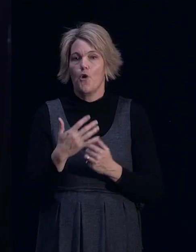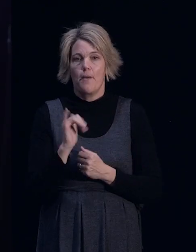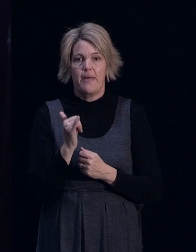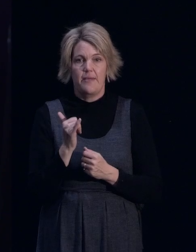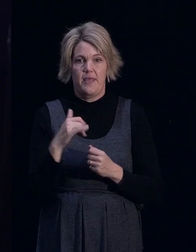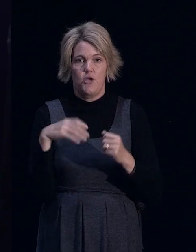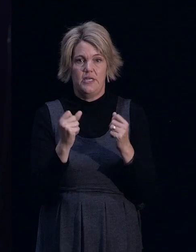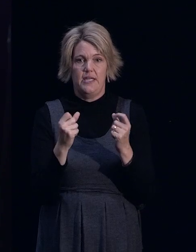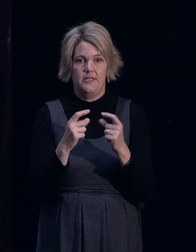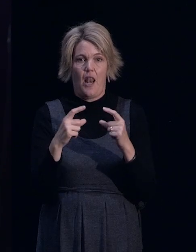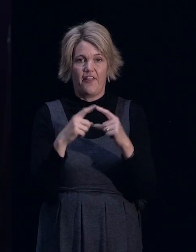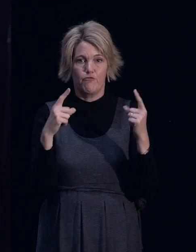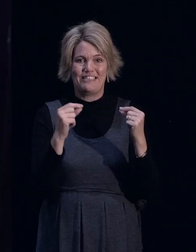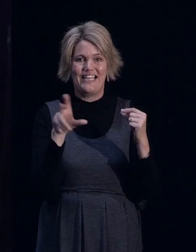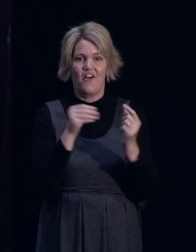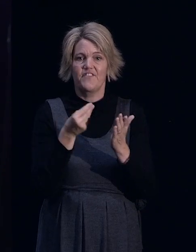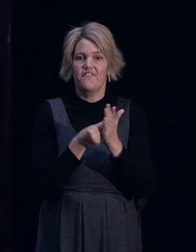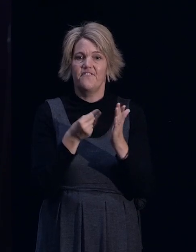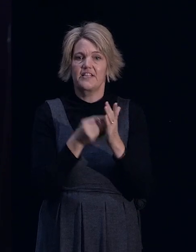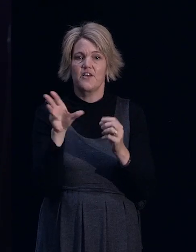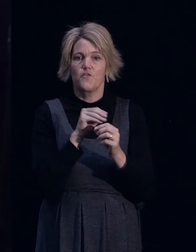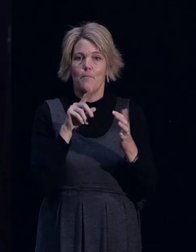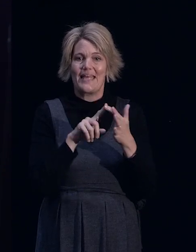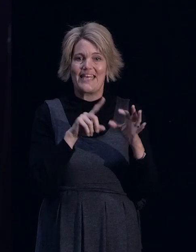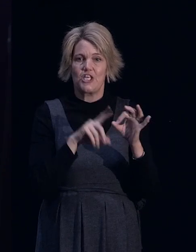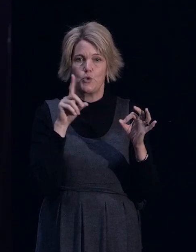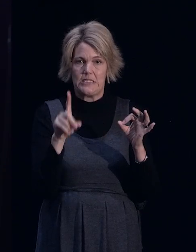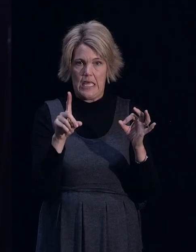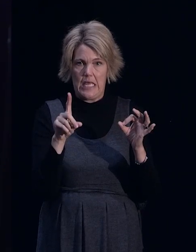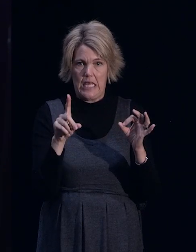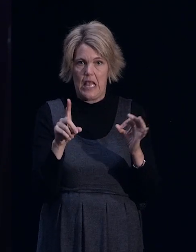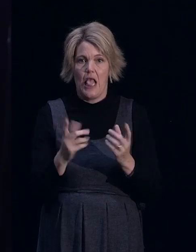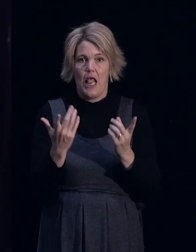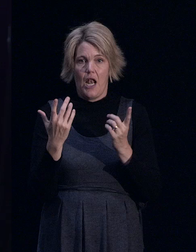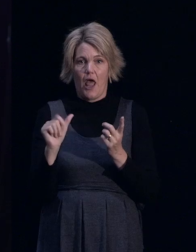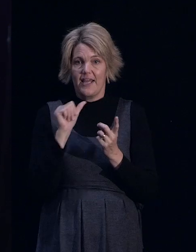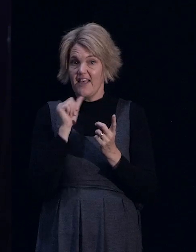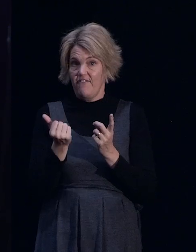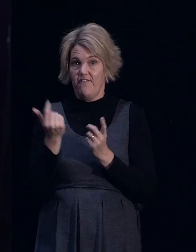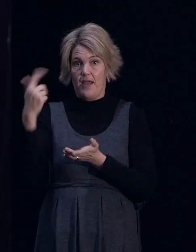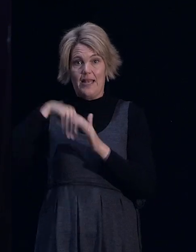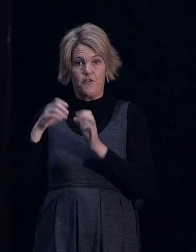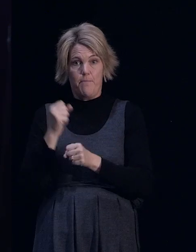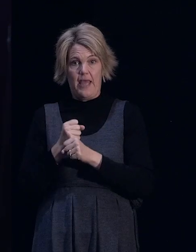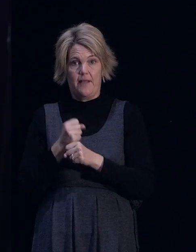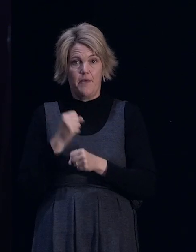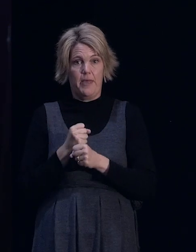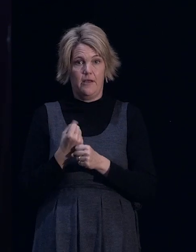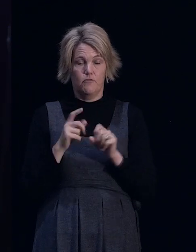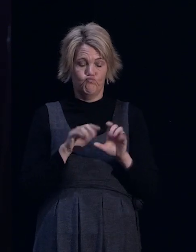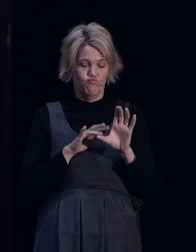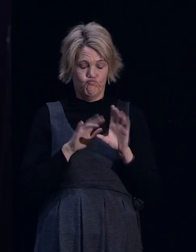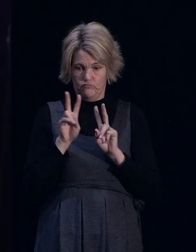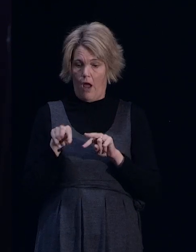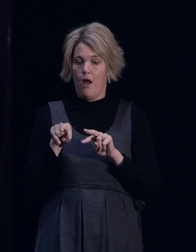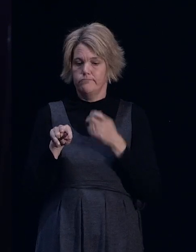funds from EQC. That into itself will prompt a conversation between the bank and the customer around what to